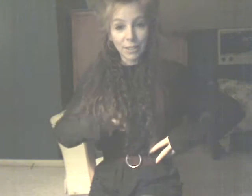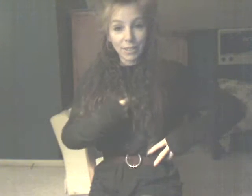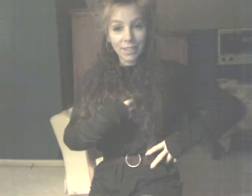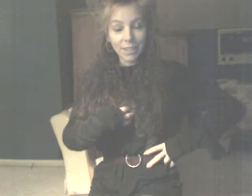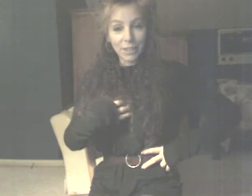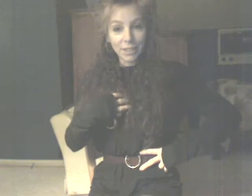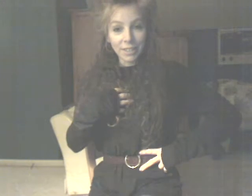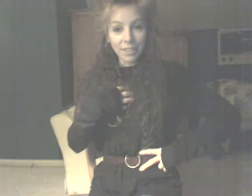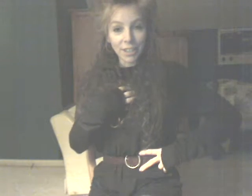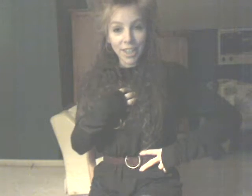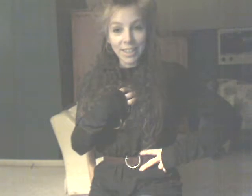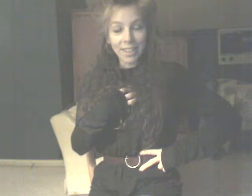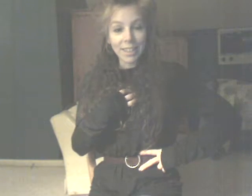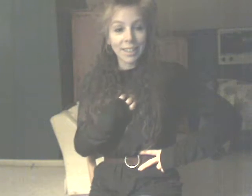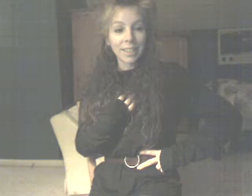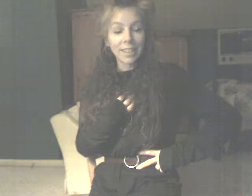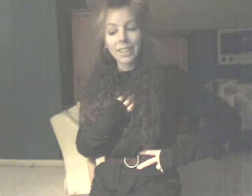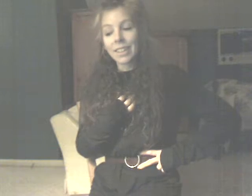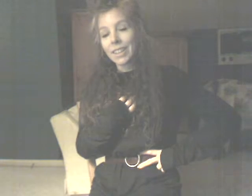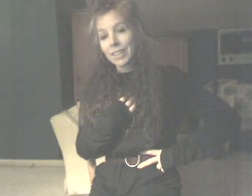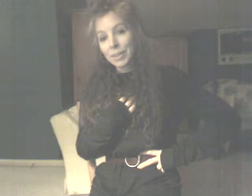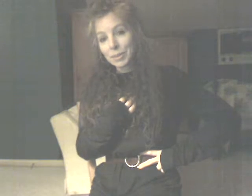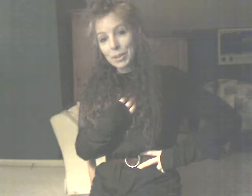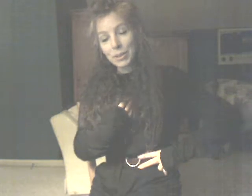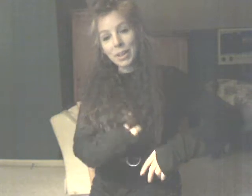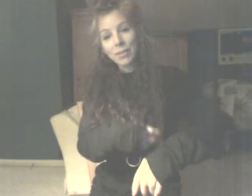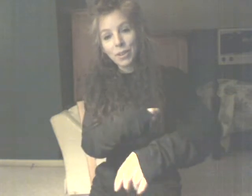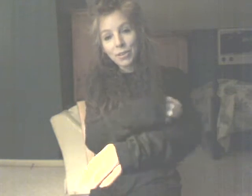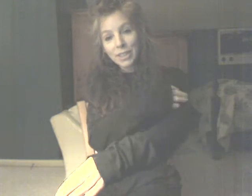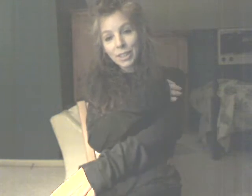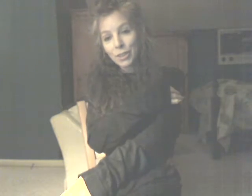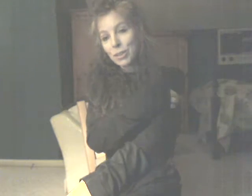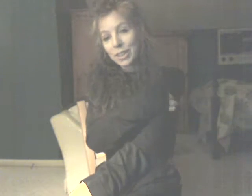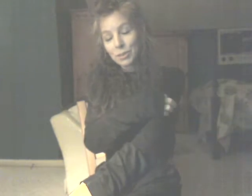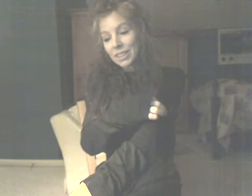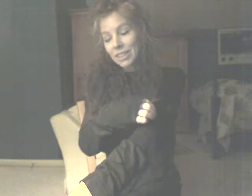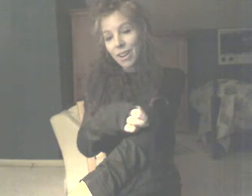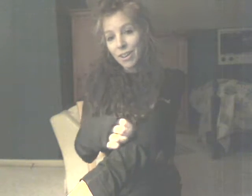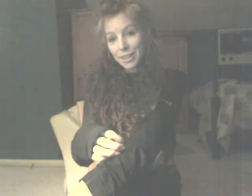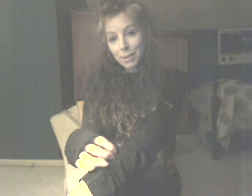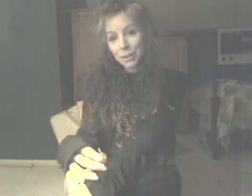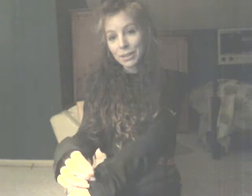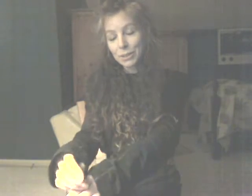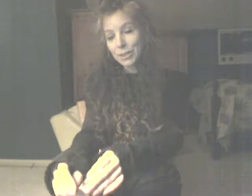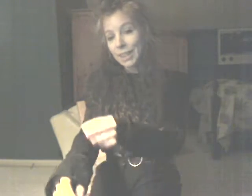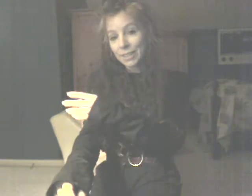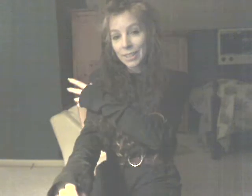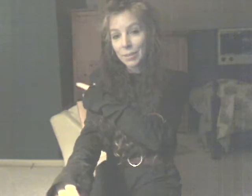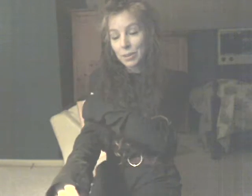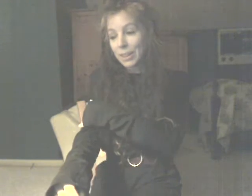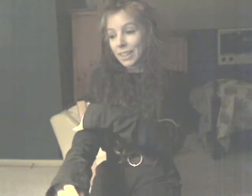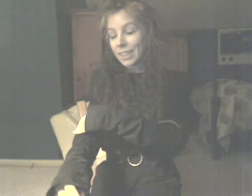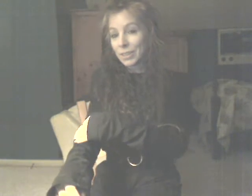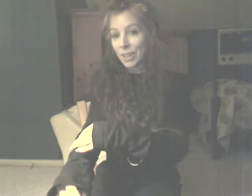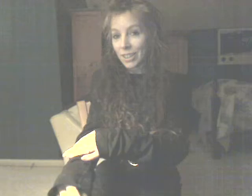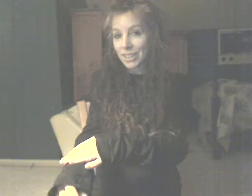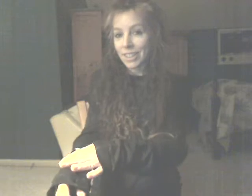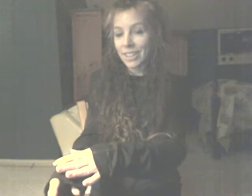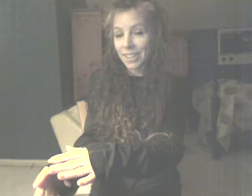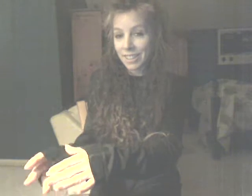your, on your chest. Oh, you know, and you have all of these clothing with the little hearts sprinkled around everywhere, know, hearts, hearts, hearts